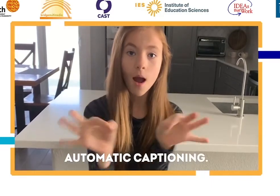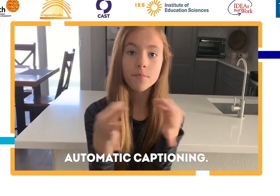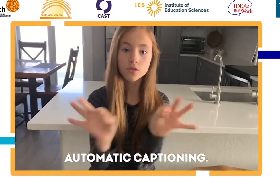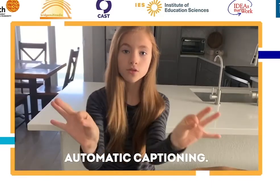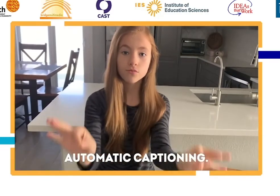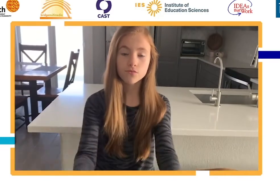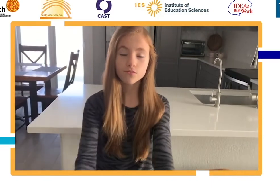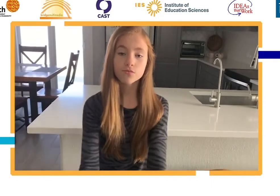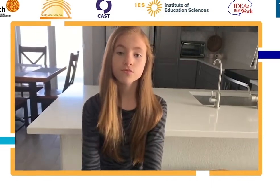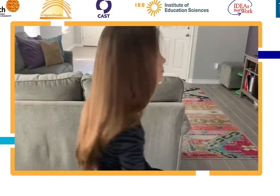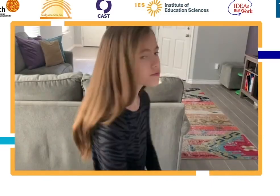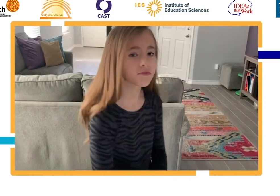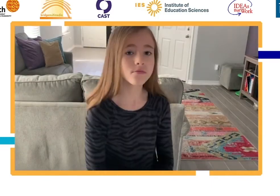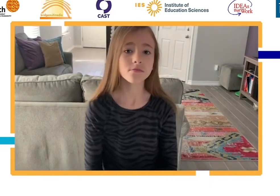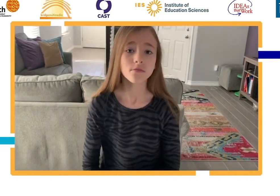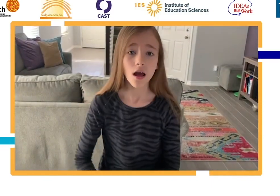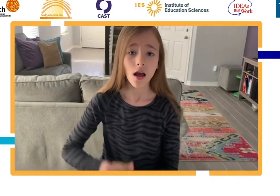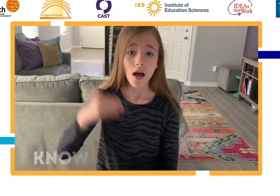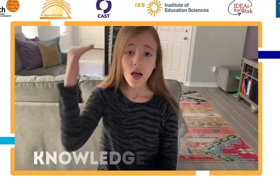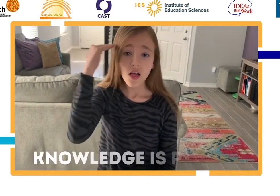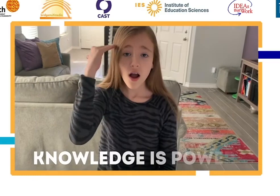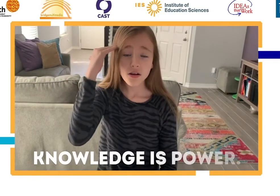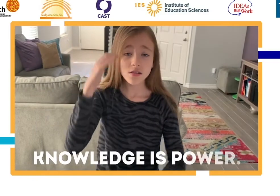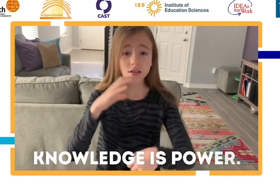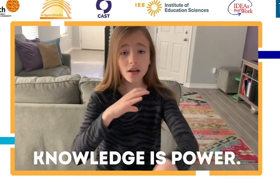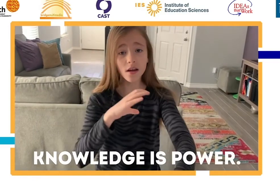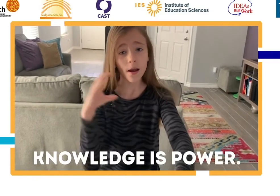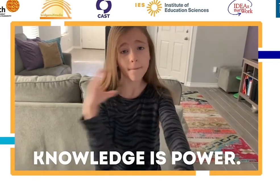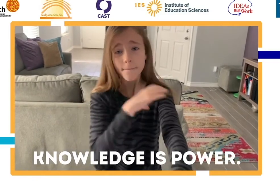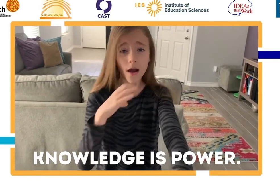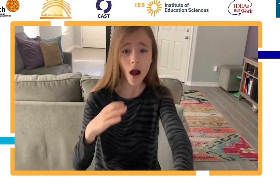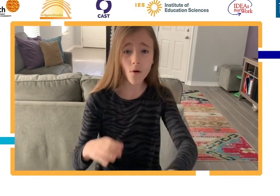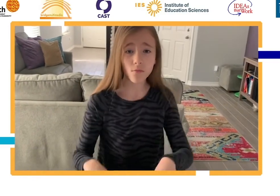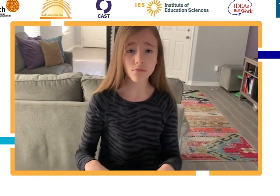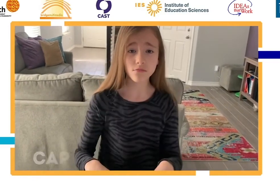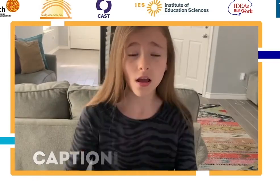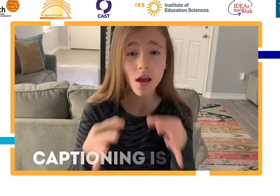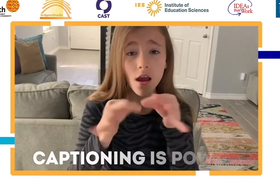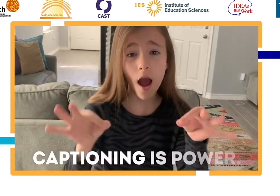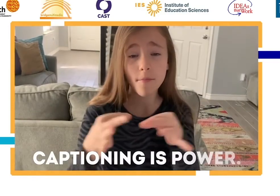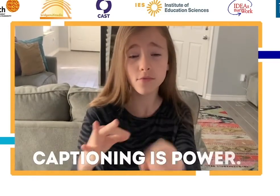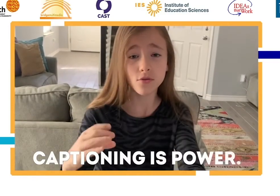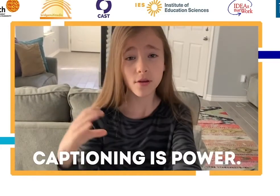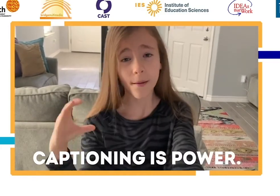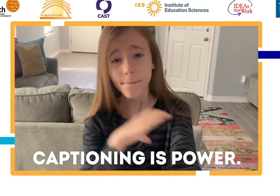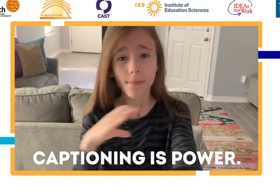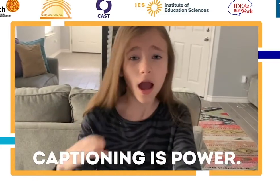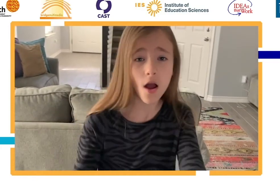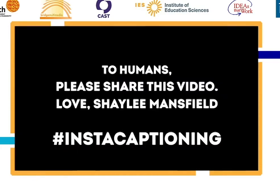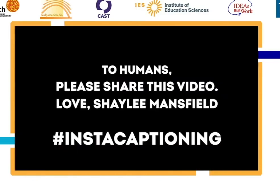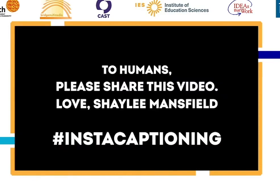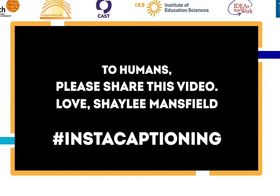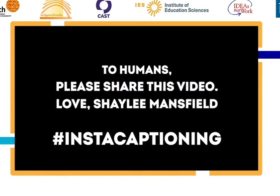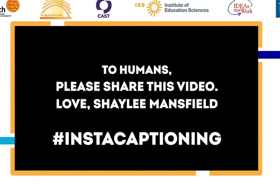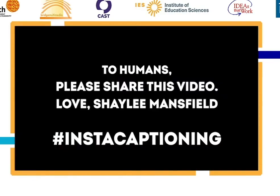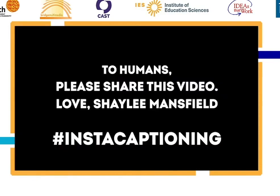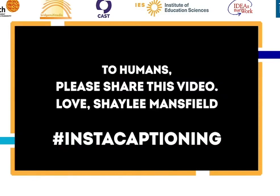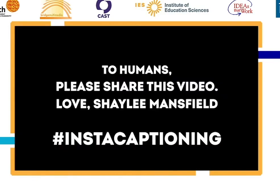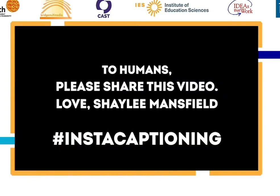captioning. Knowledge is power. Captioning is power. To humans, please